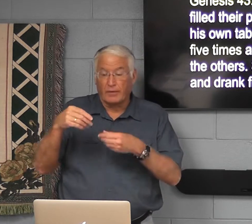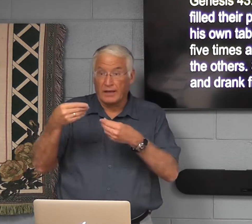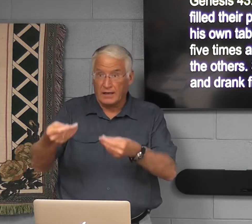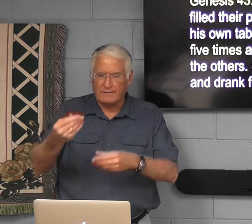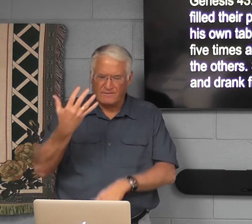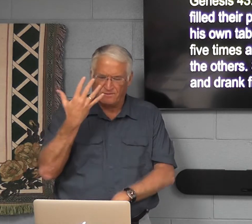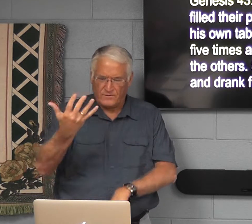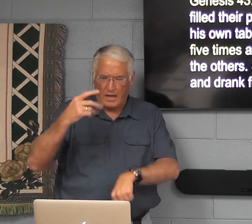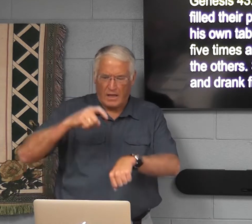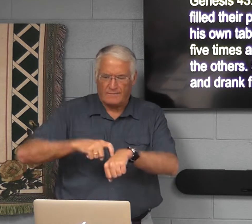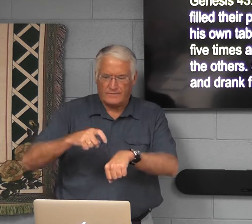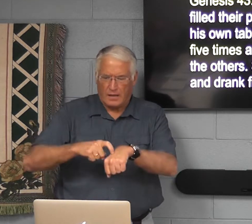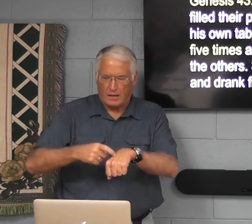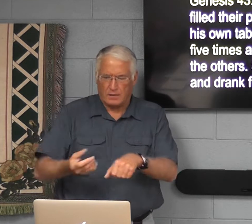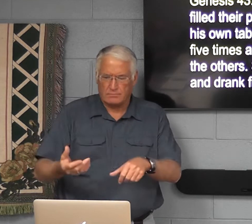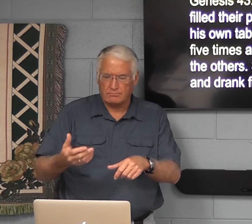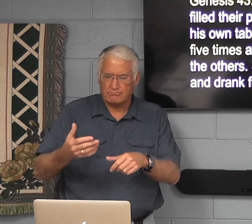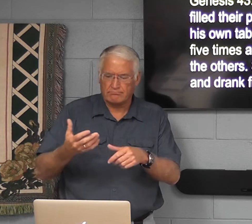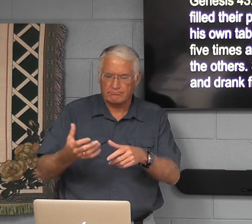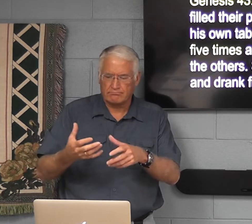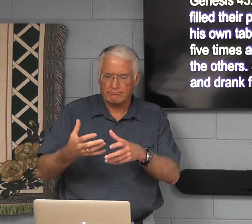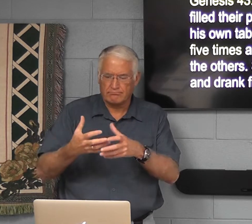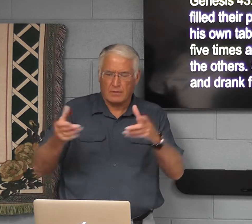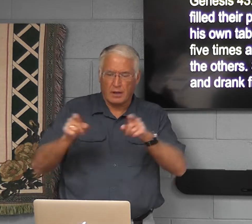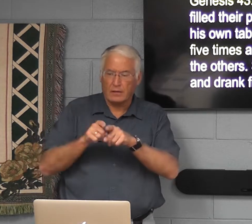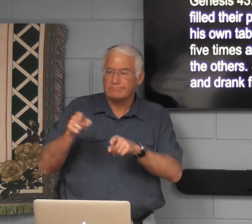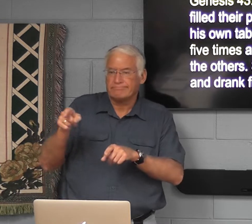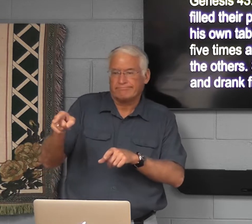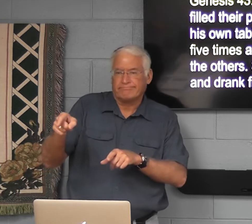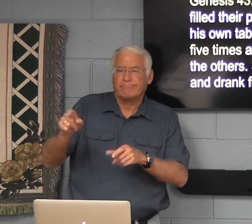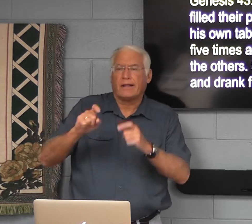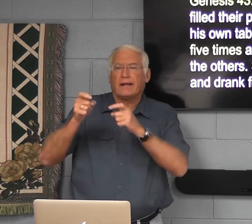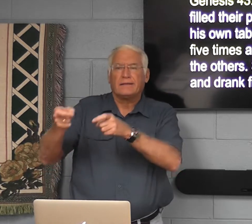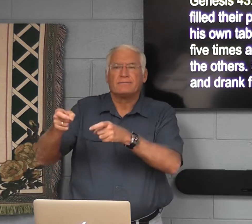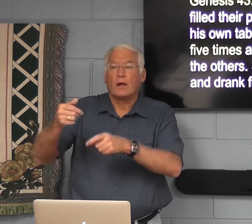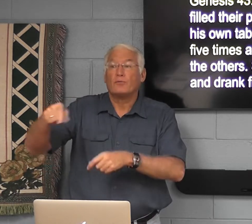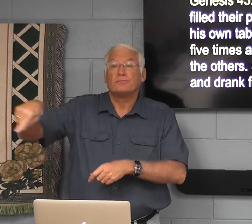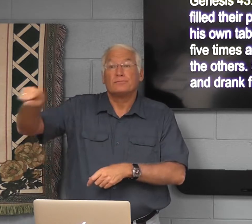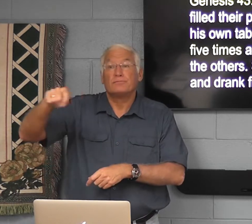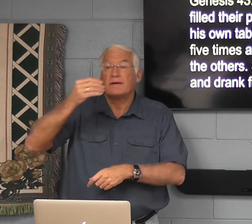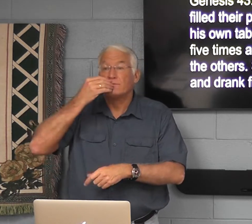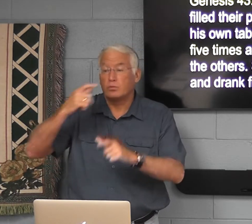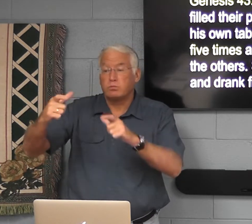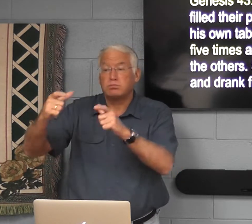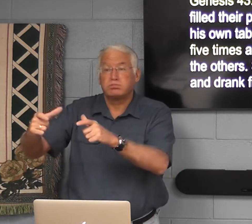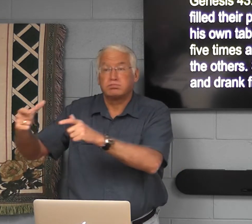He gave him five times as much as he gave the other brothers.